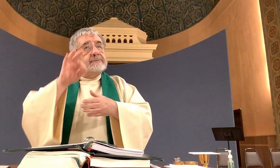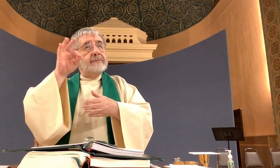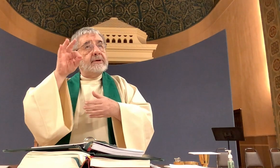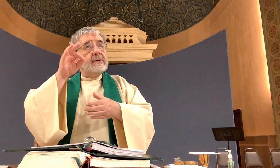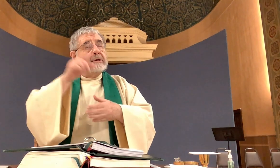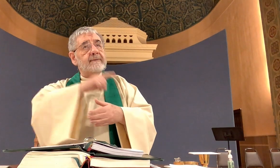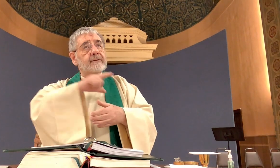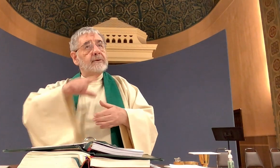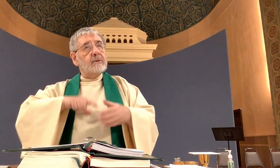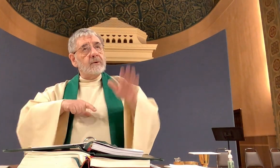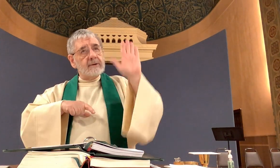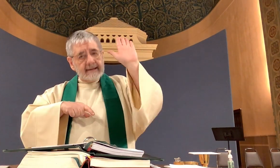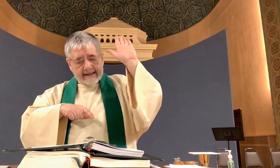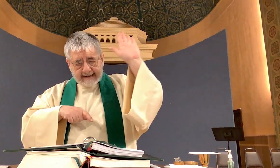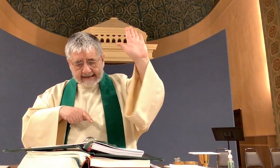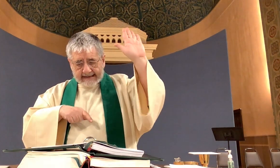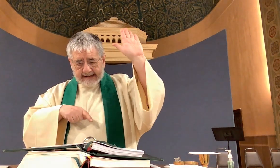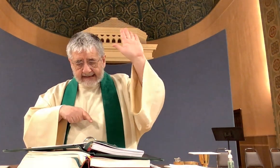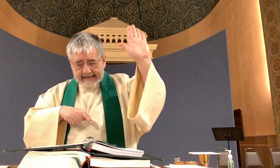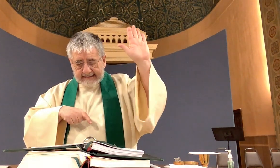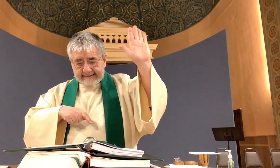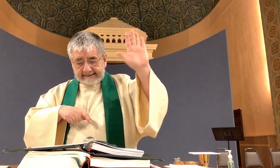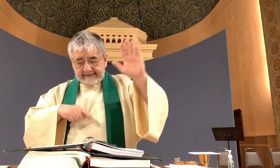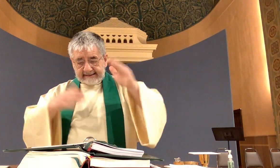the Spirit of the Lord is upon me